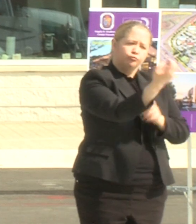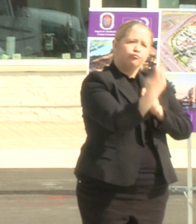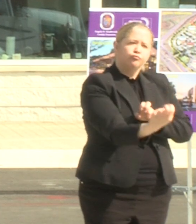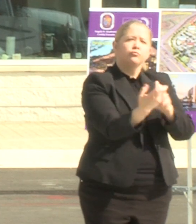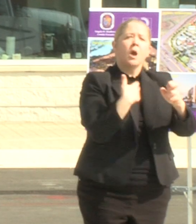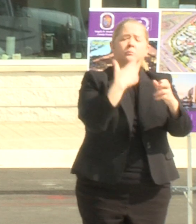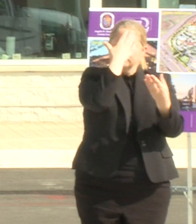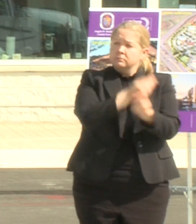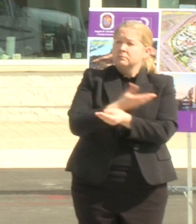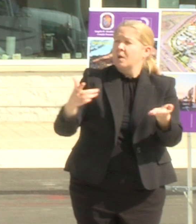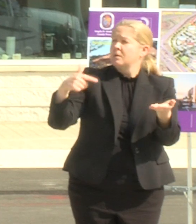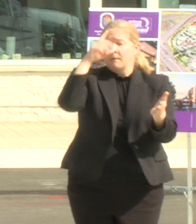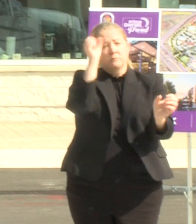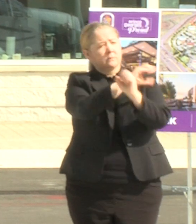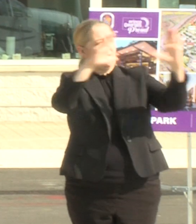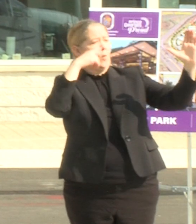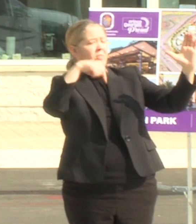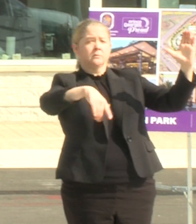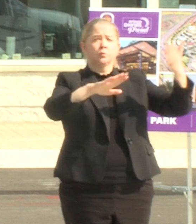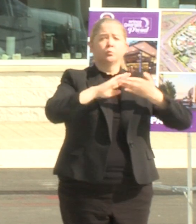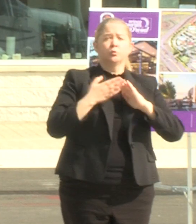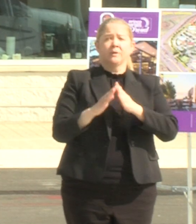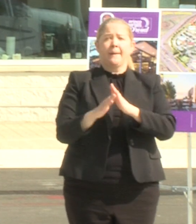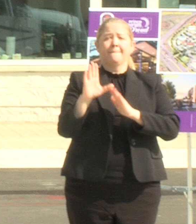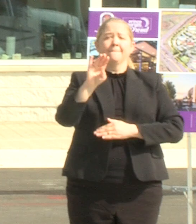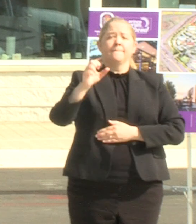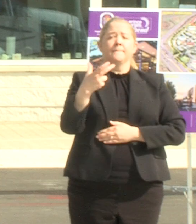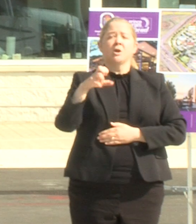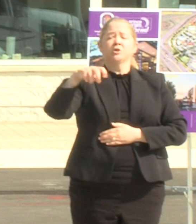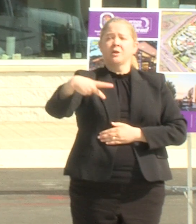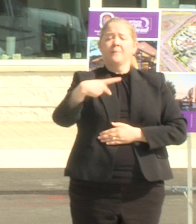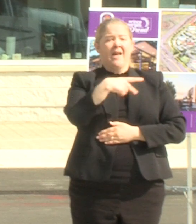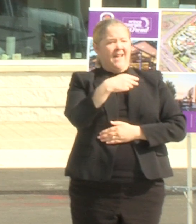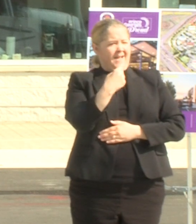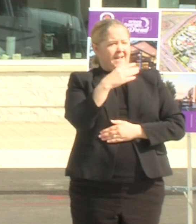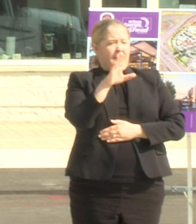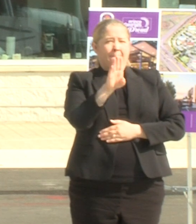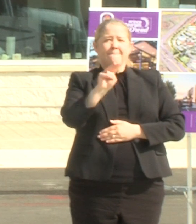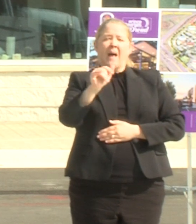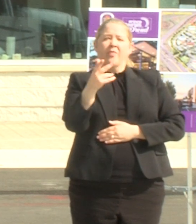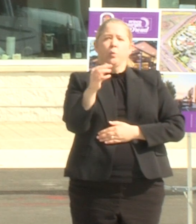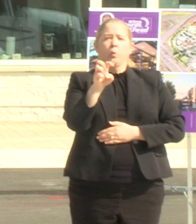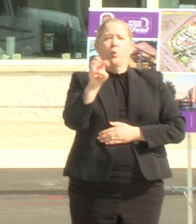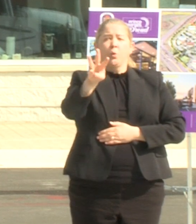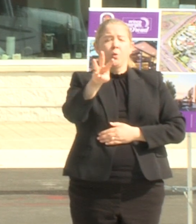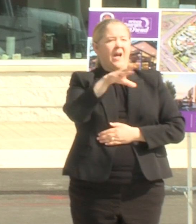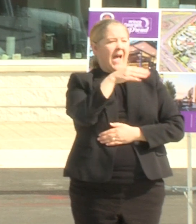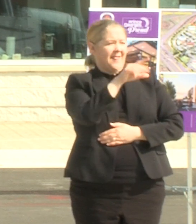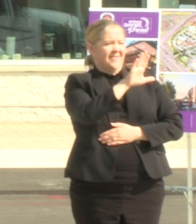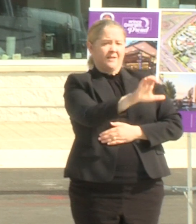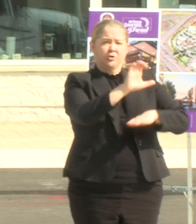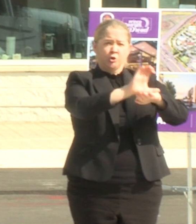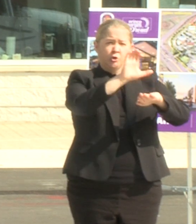them what we saw for this community bishop macklin and the members of the sanctuary kingdom square literally went door to door